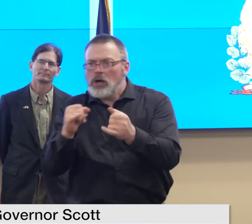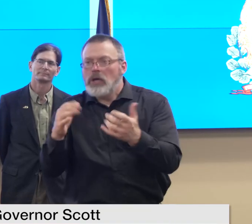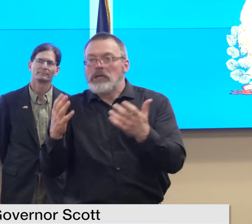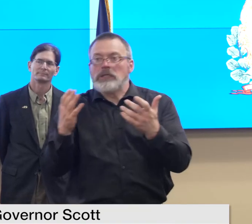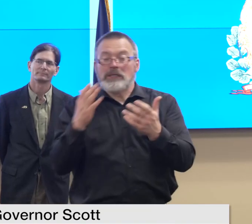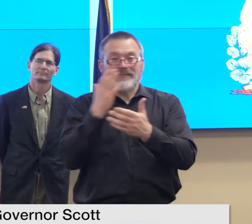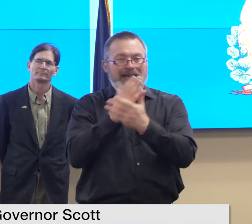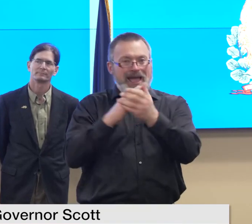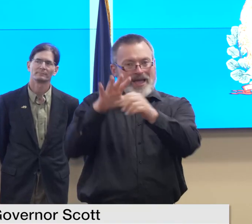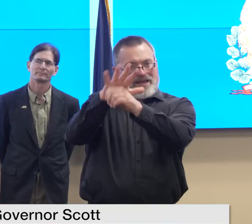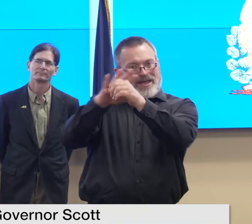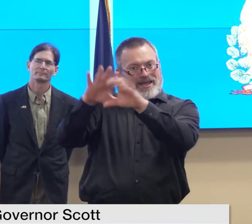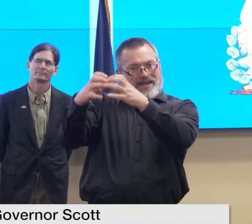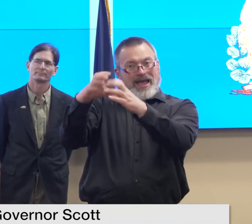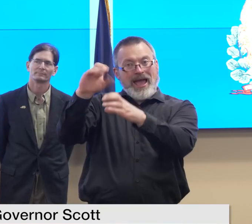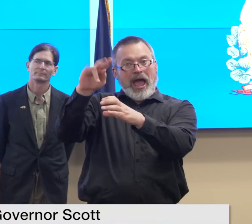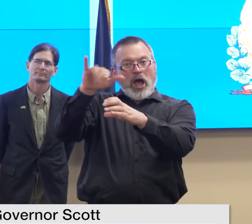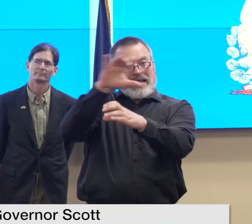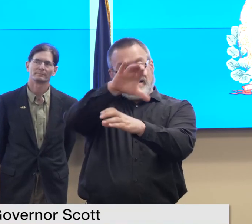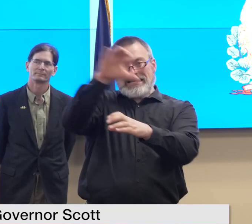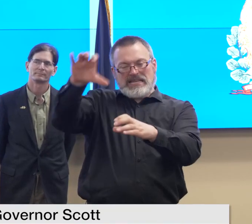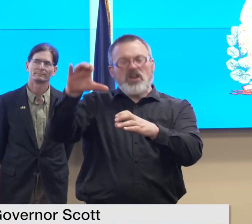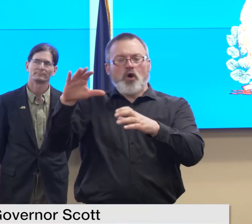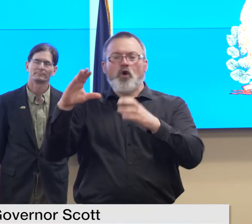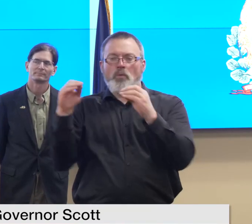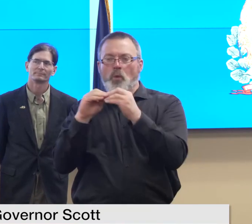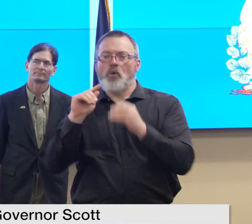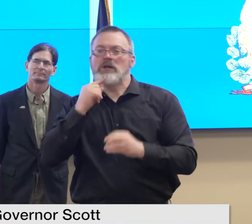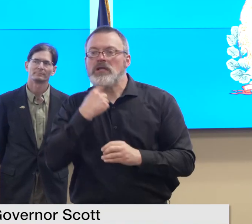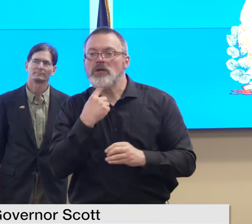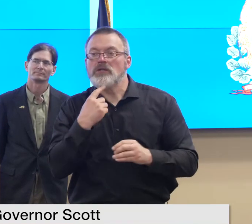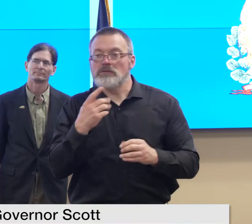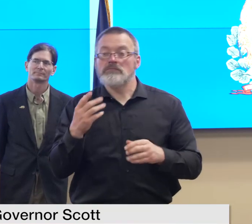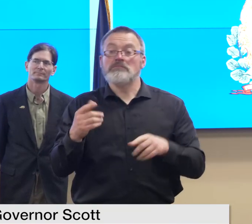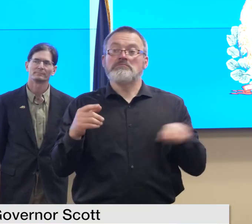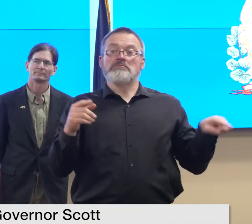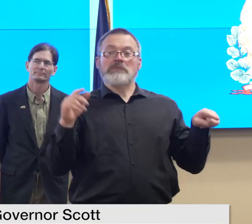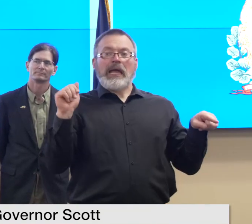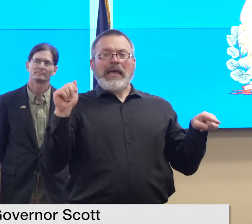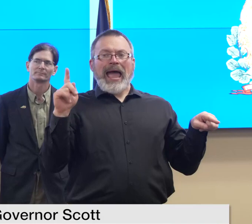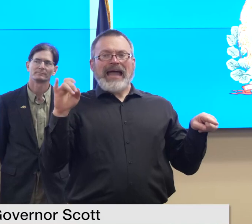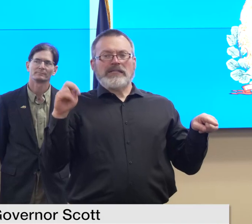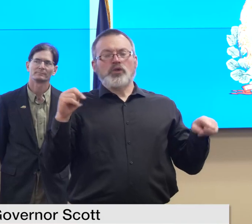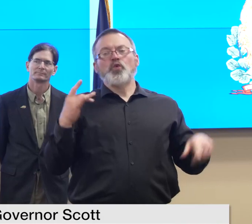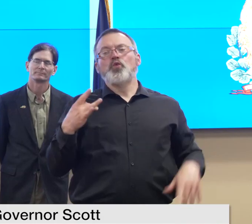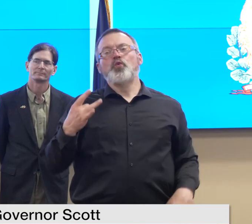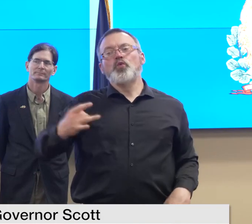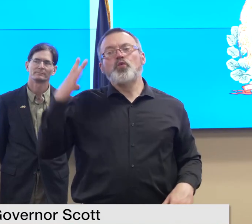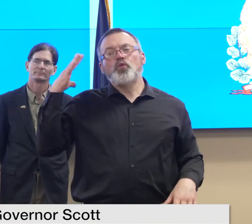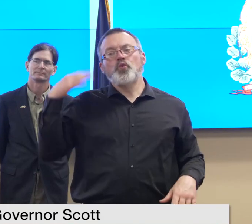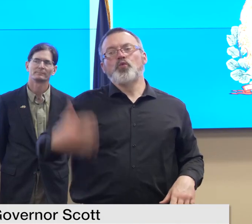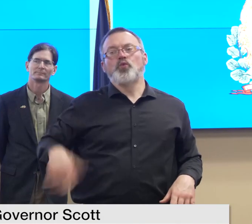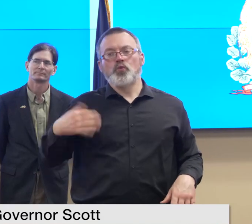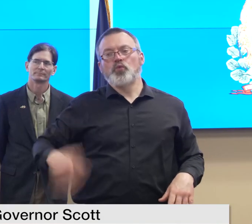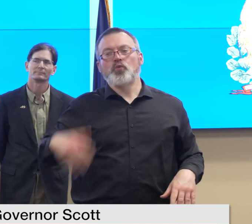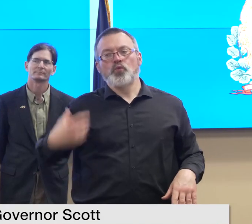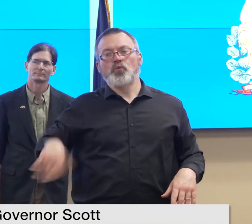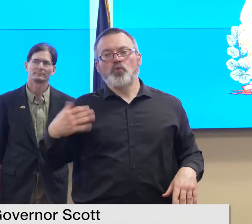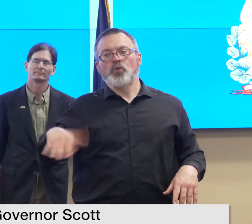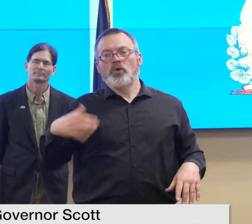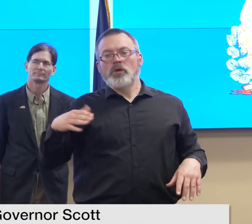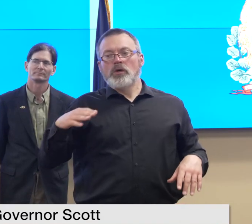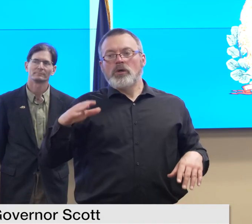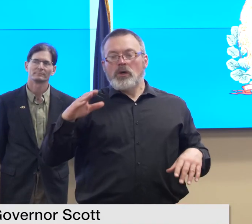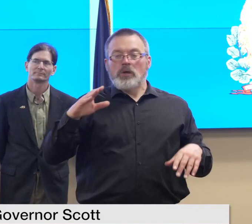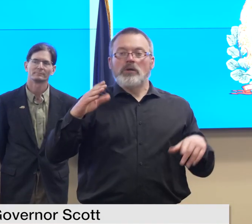when i went to addison there's definitely damage uh in addison county through starksboro and